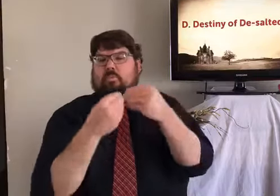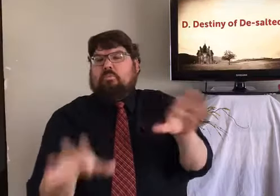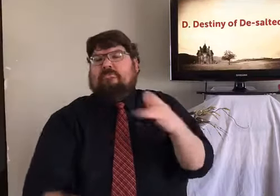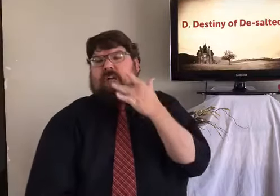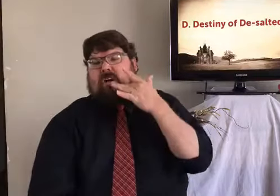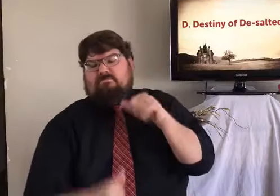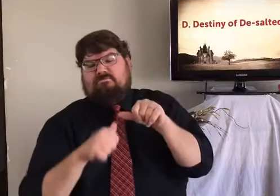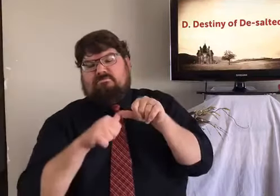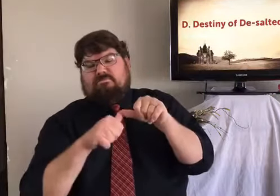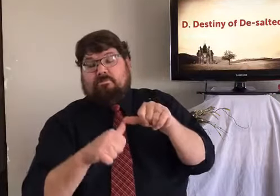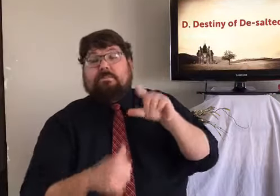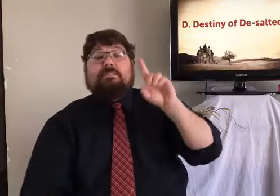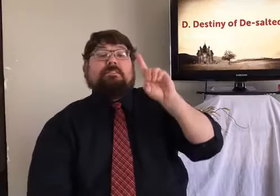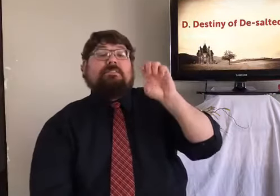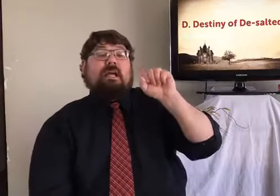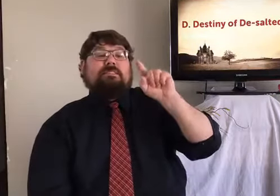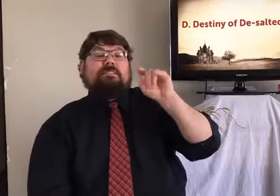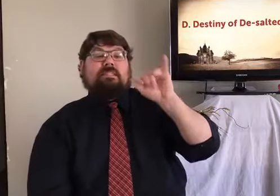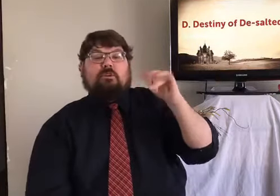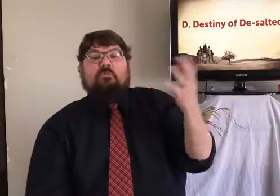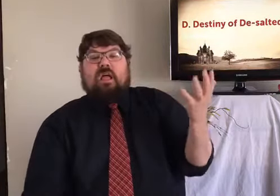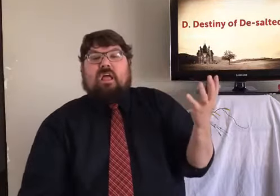his flavor yet, can regain the saltiness.